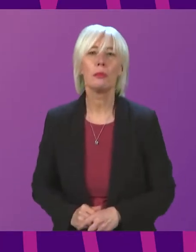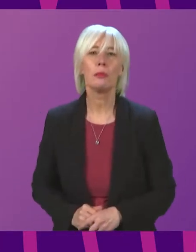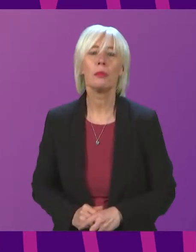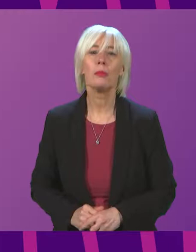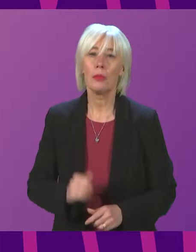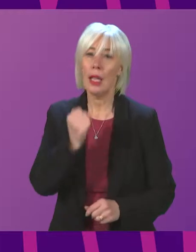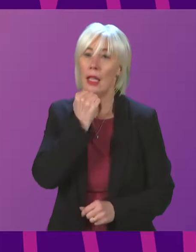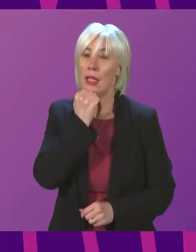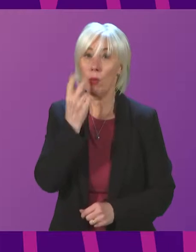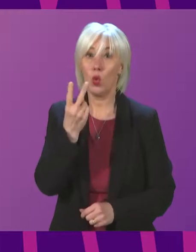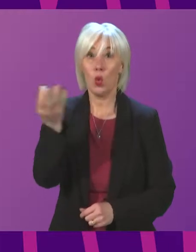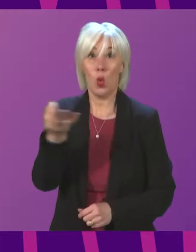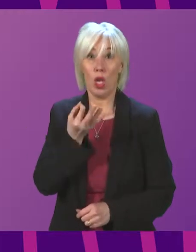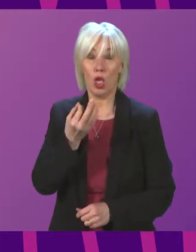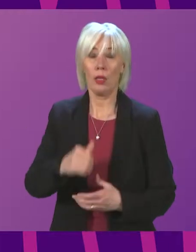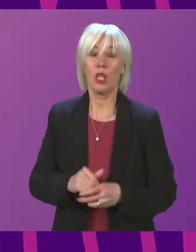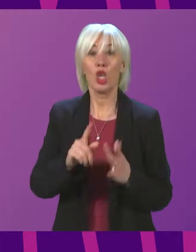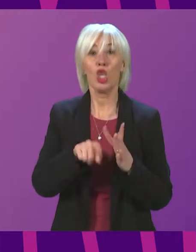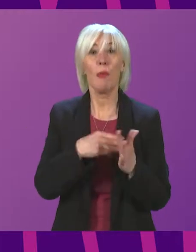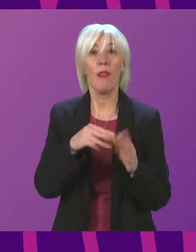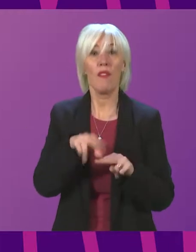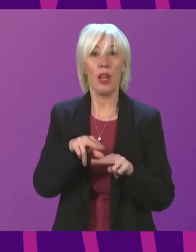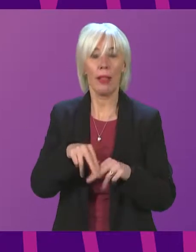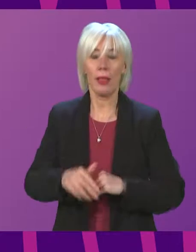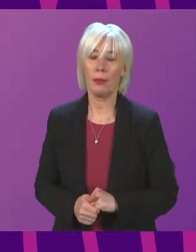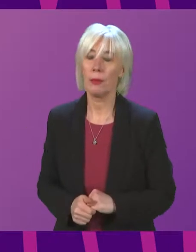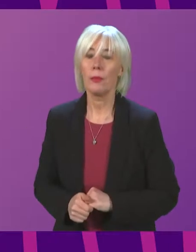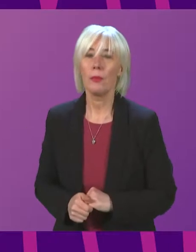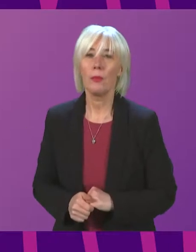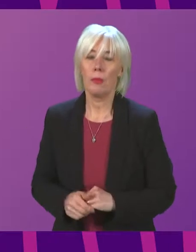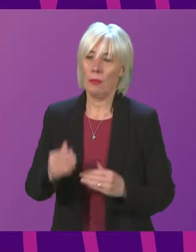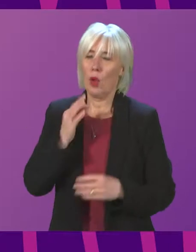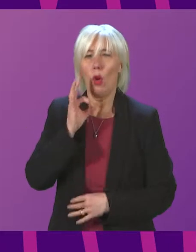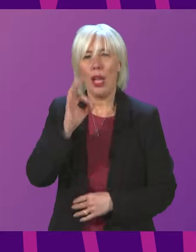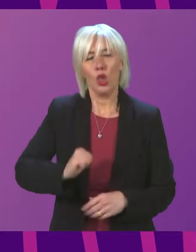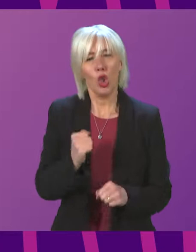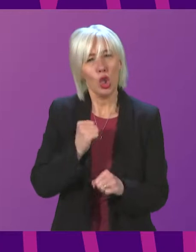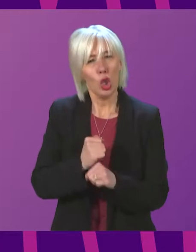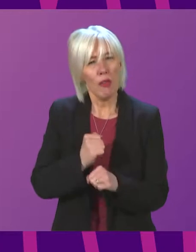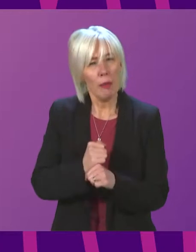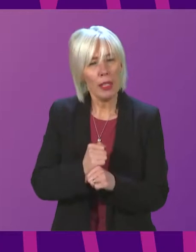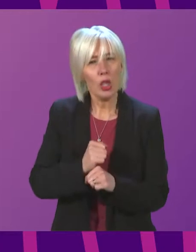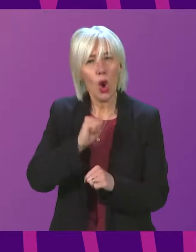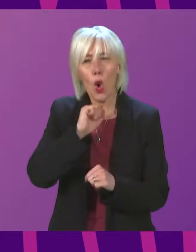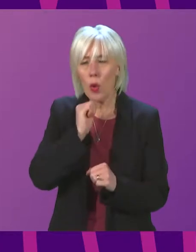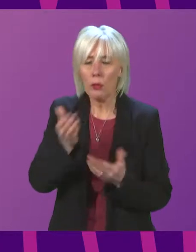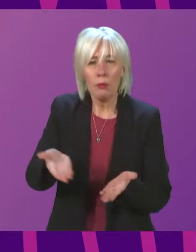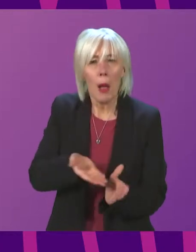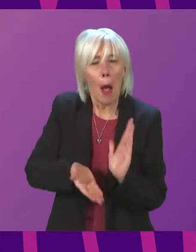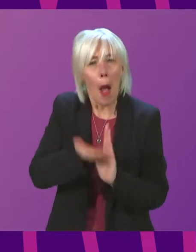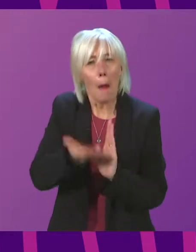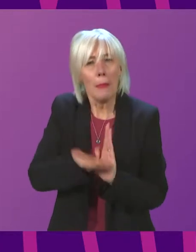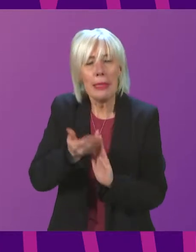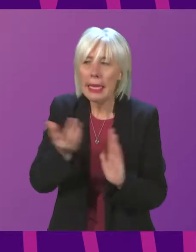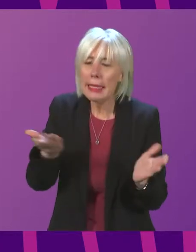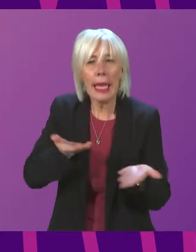Question number two, Jim Fairley. Thank you, Presiding Officer. To ask the Scottish Government whether it will provide an update on any